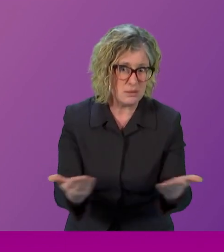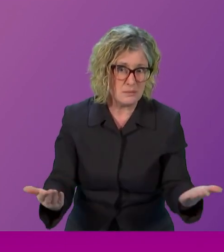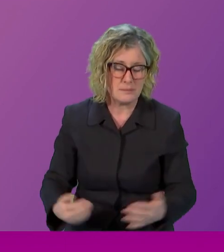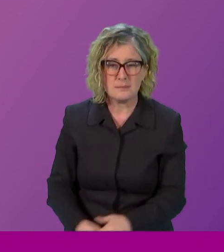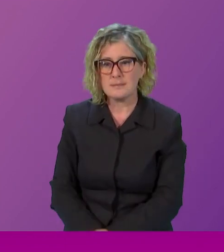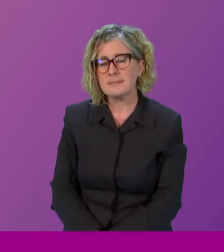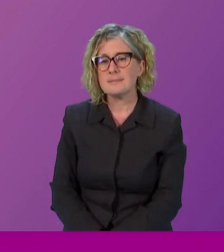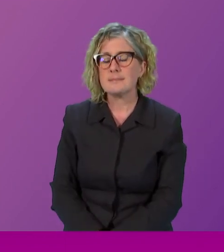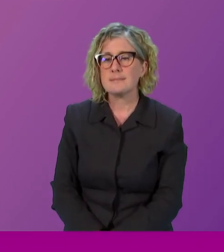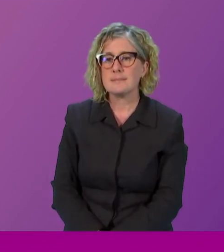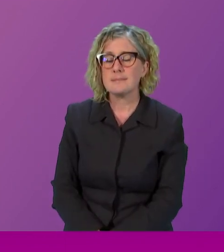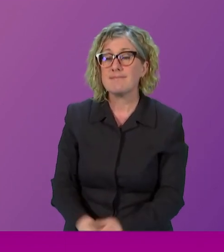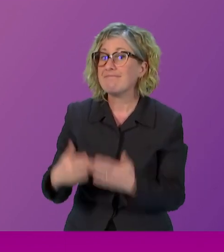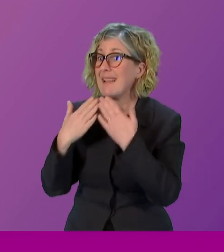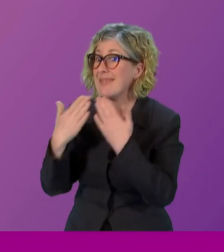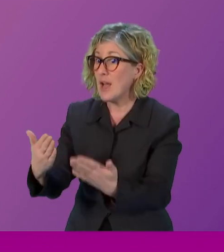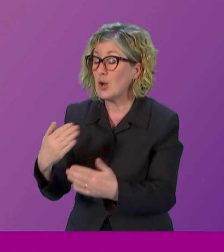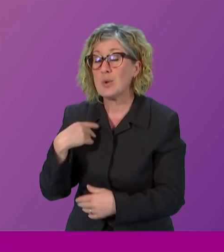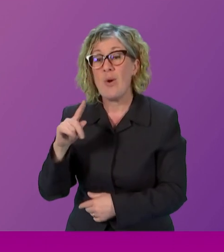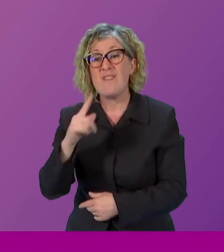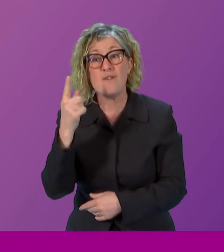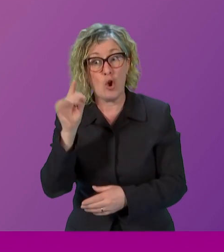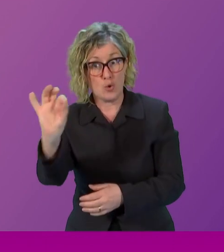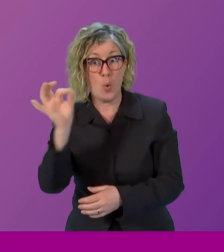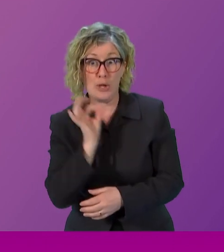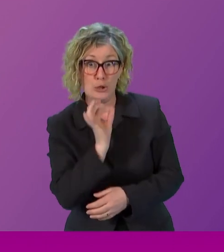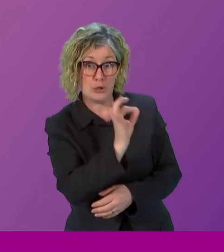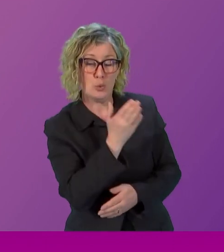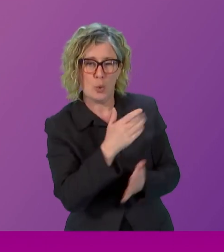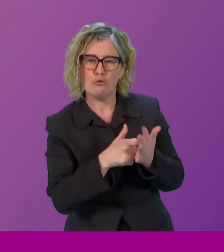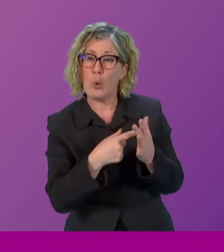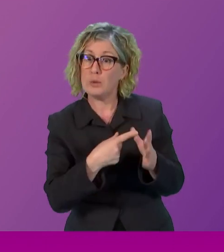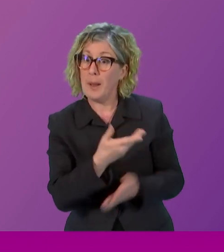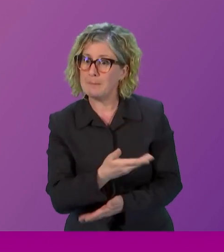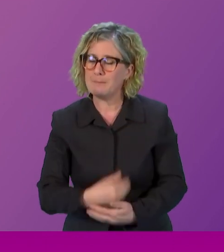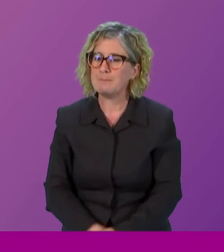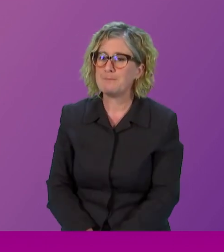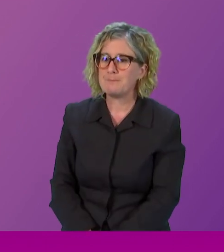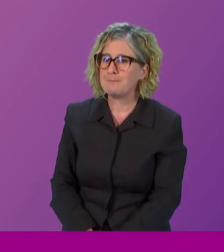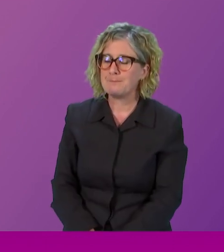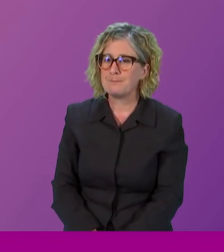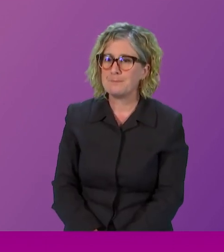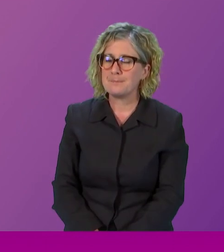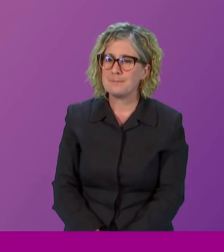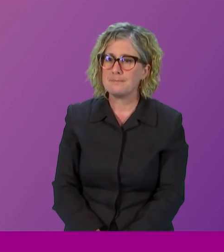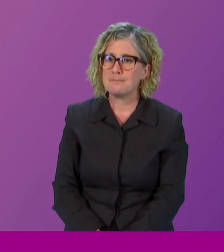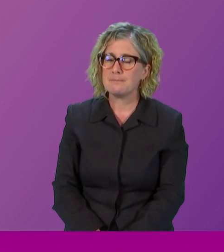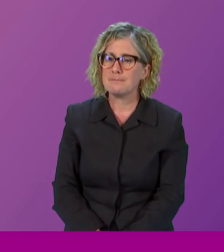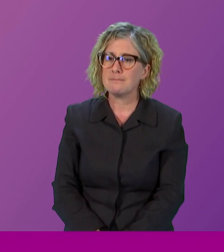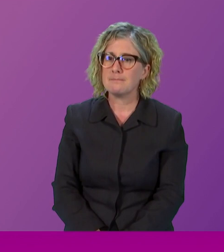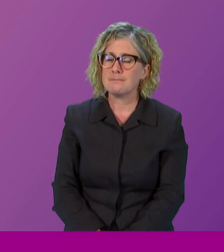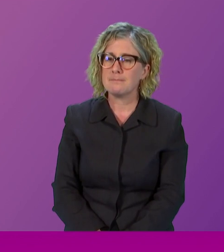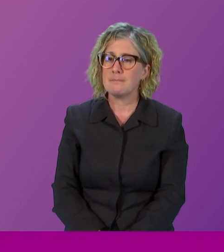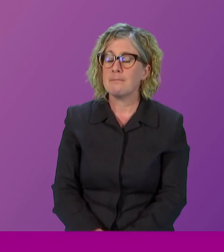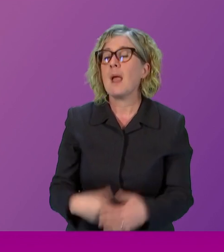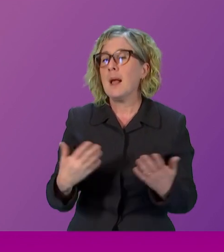Thank you, Sarah. I'm going to put that question in the first instance to Rhoda. I worked with colleagues. The colleagues